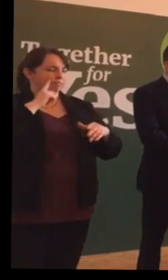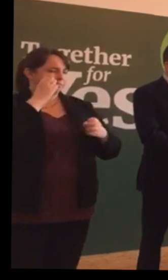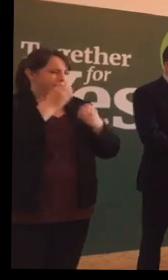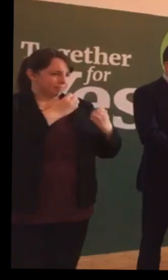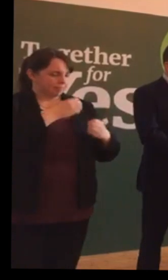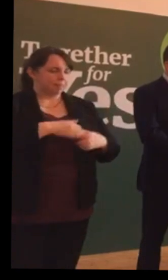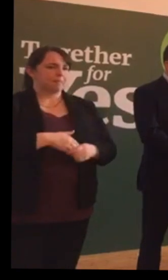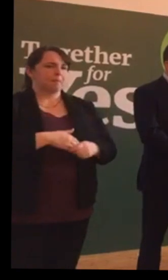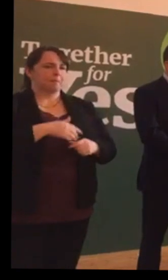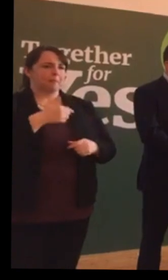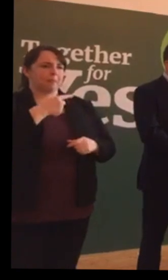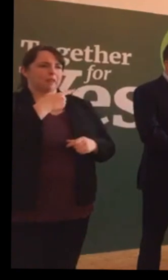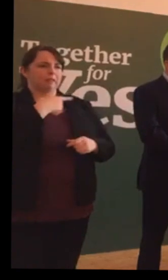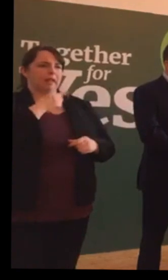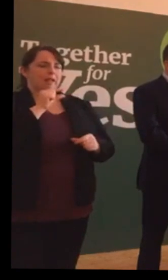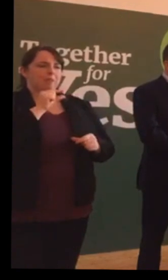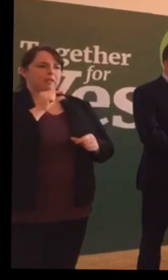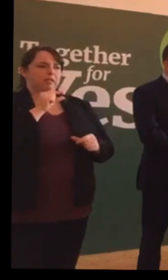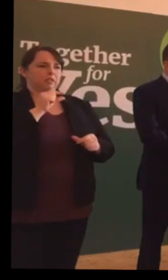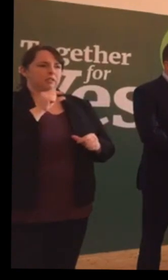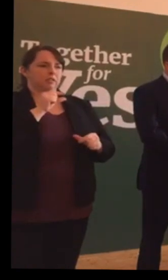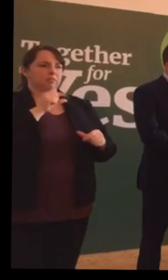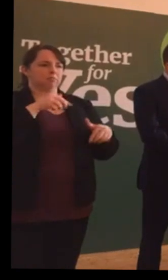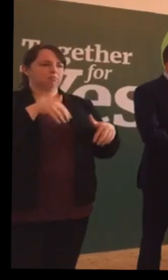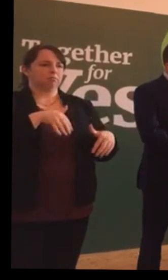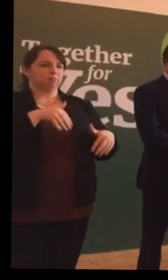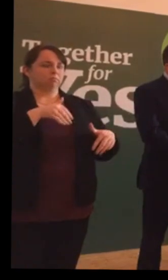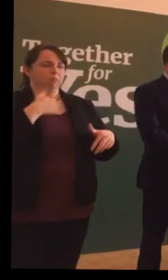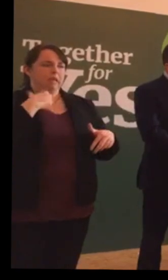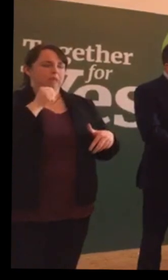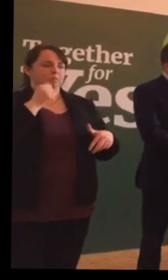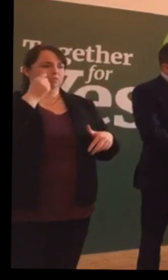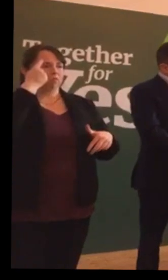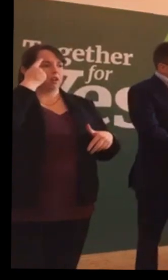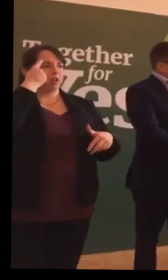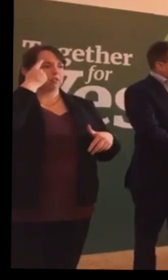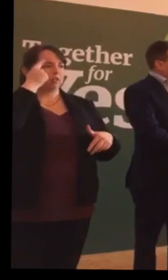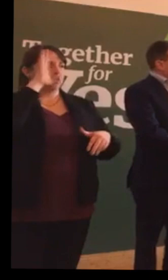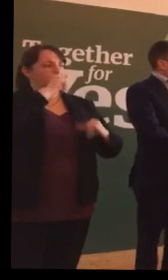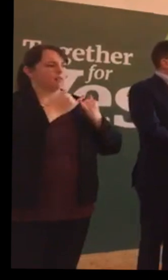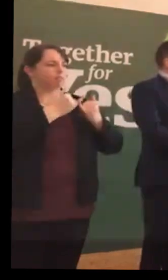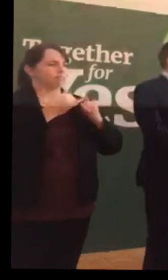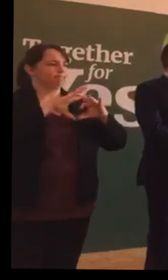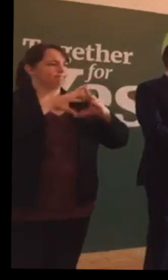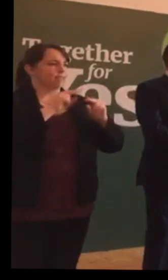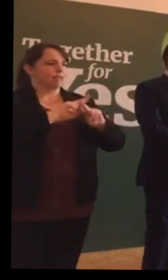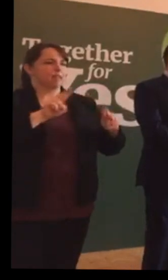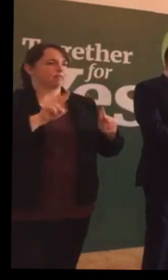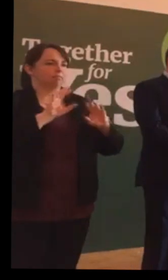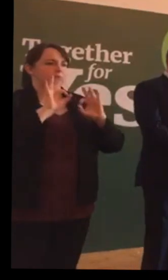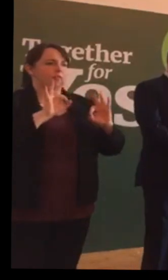We had a bit of a clue that things weren't alright at that stage.